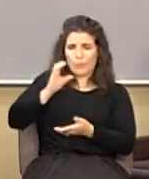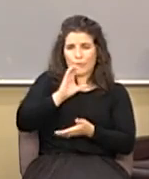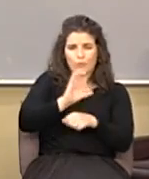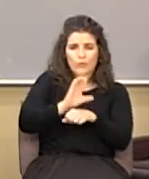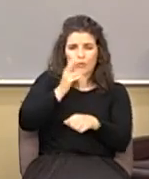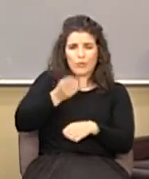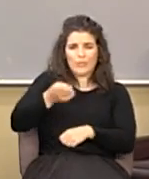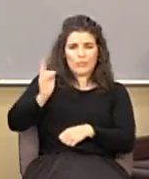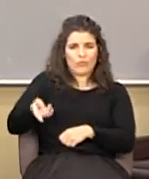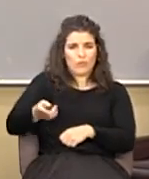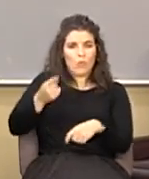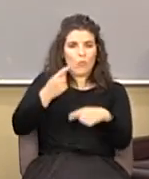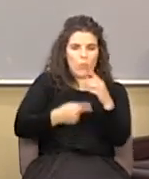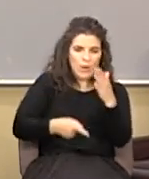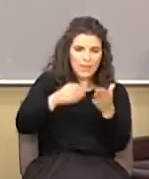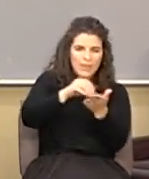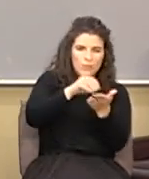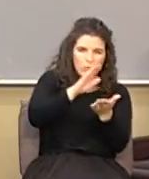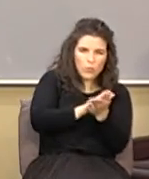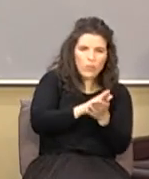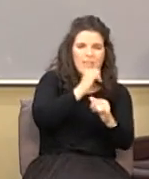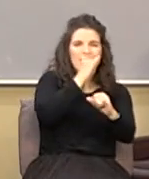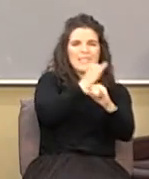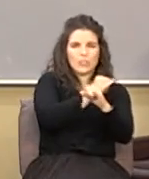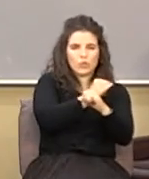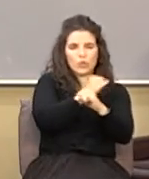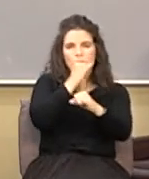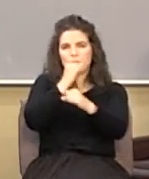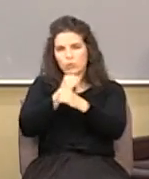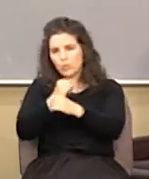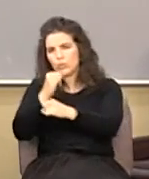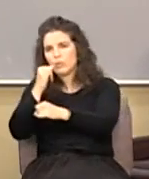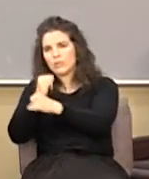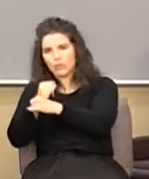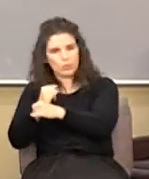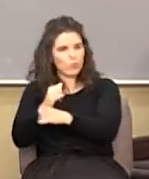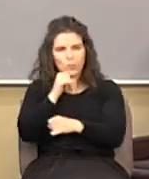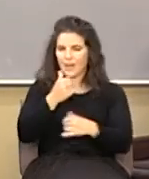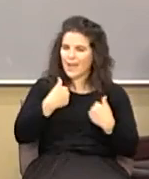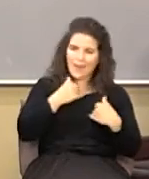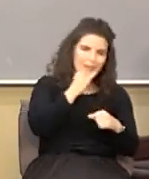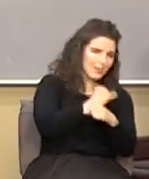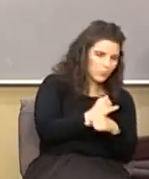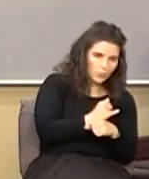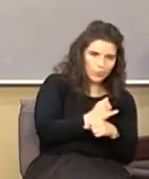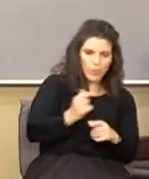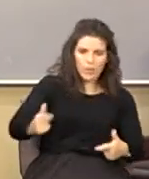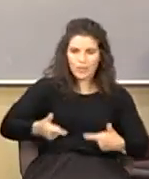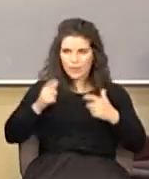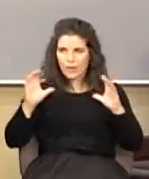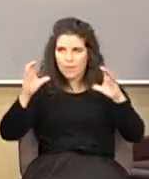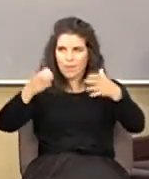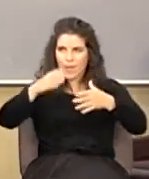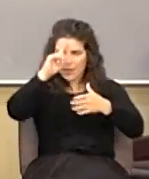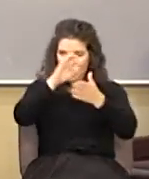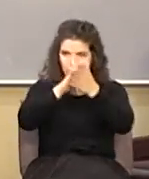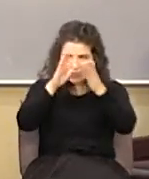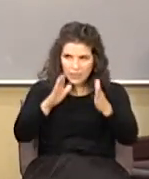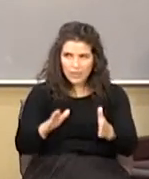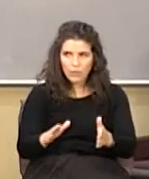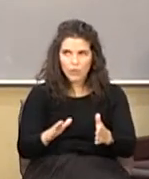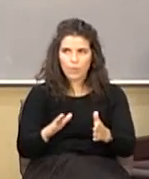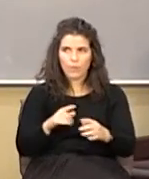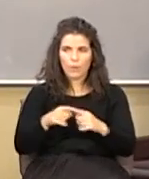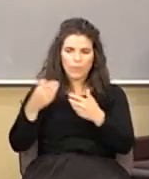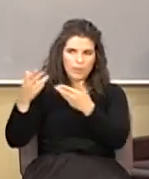What gets recorded in history is the institutions. We're not an institution. We're a living body of believers. But we've been